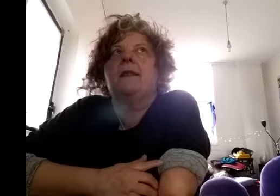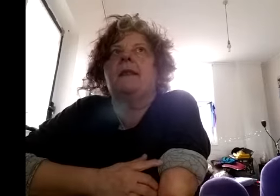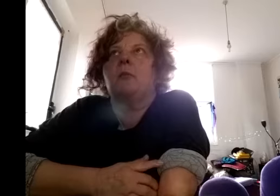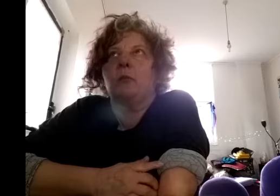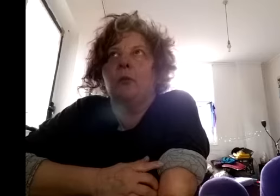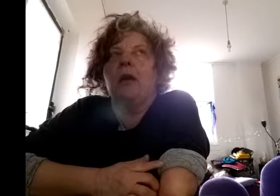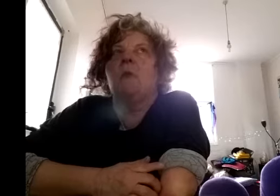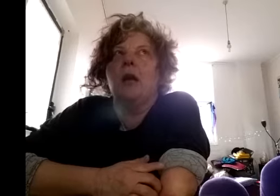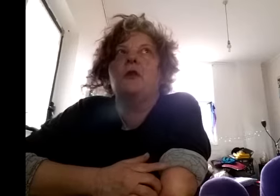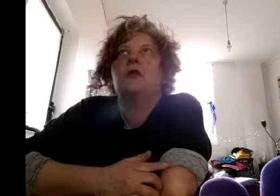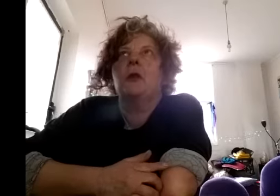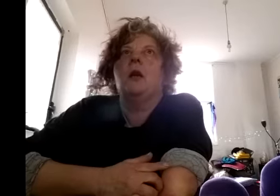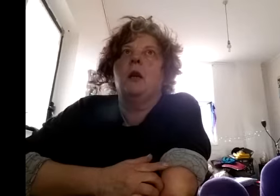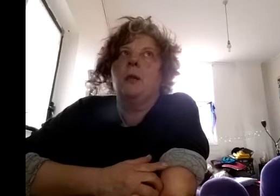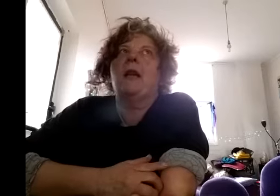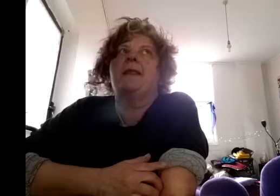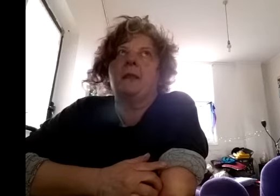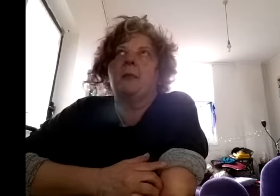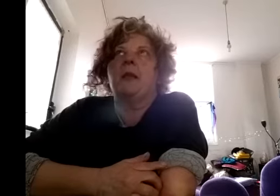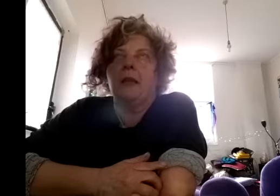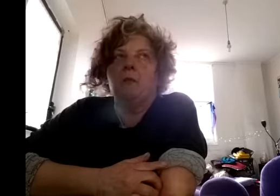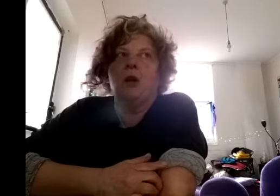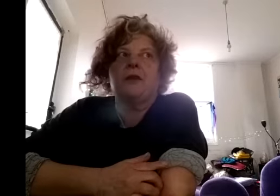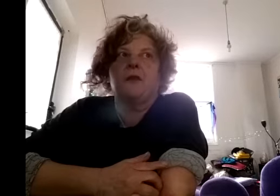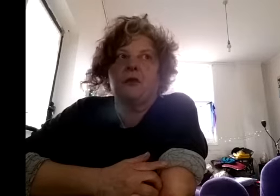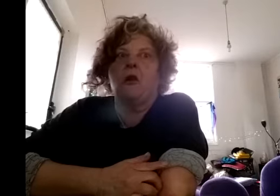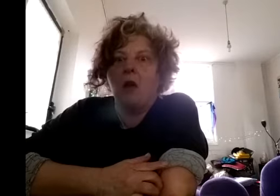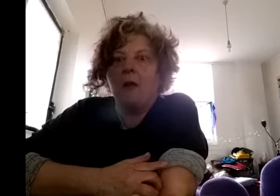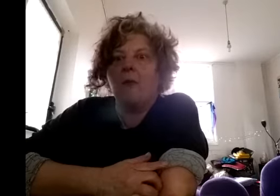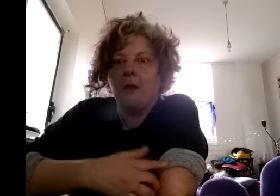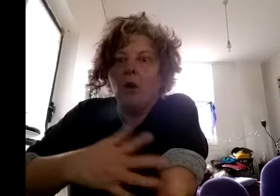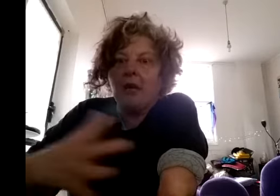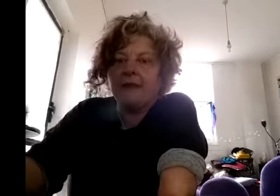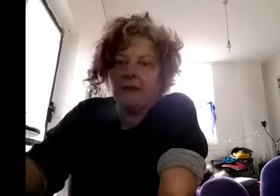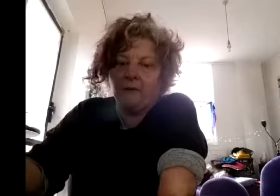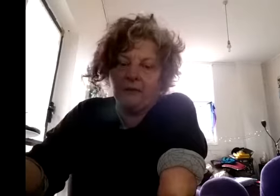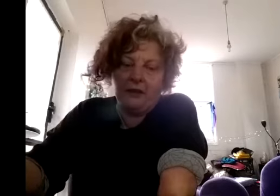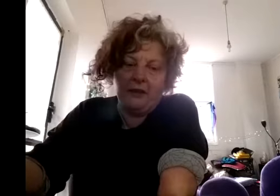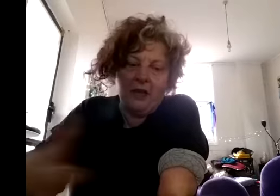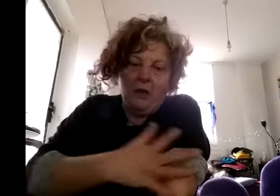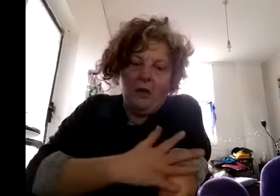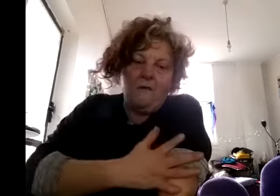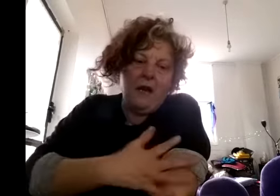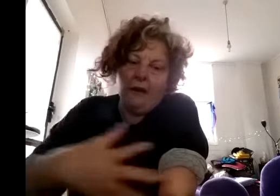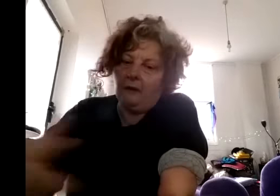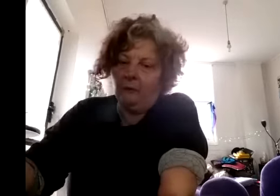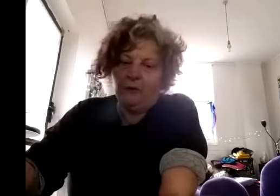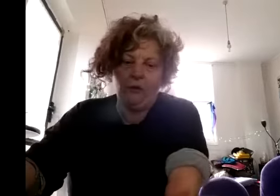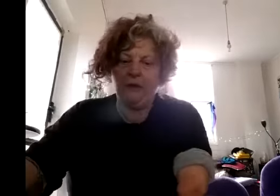pretty much about disability most of the time but i mean my stuff is really varied from talking about